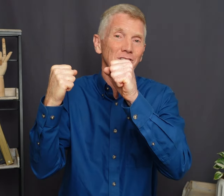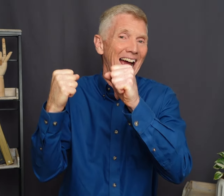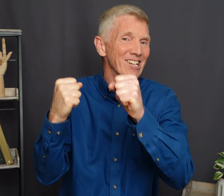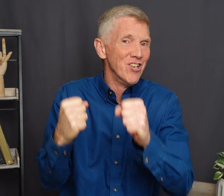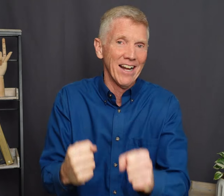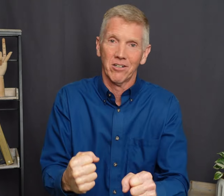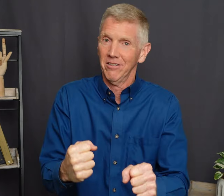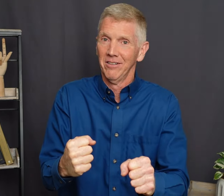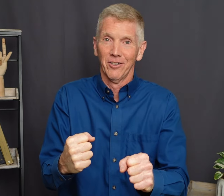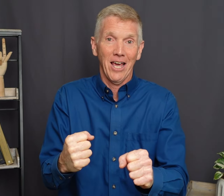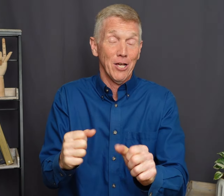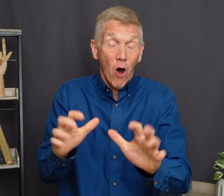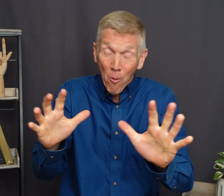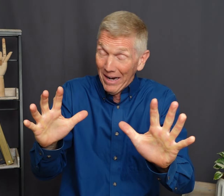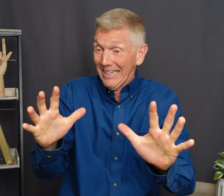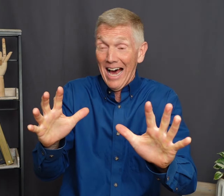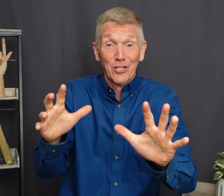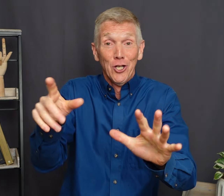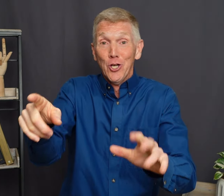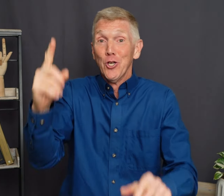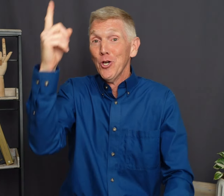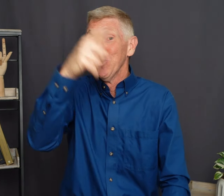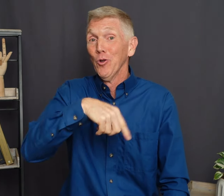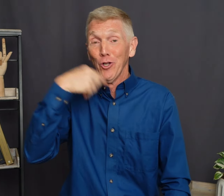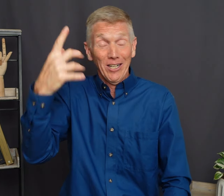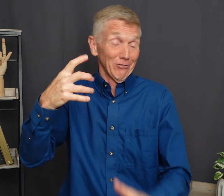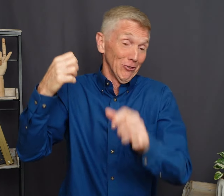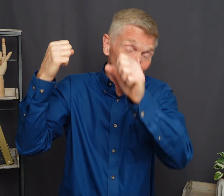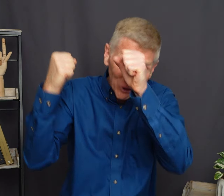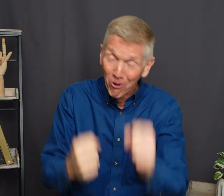identical Okay Oh my gosh You look Strong